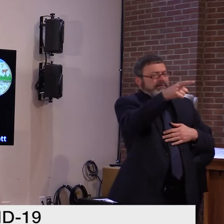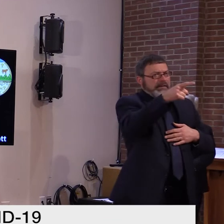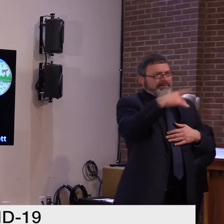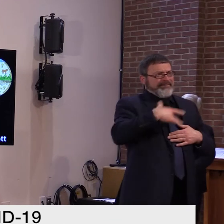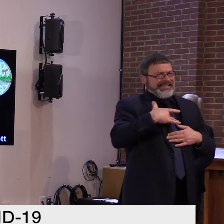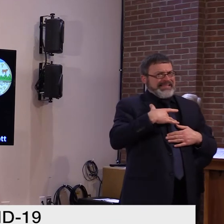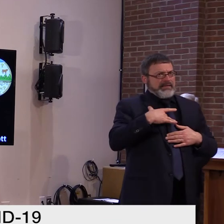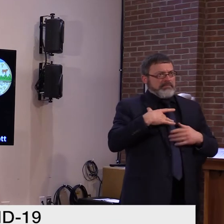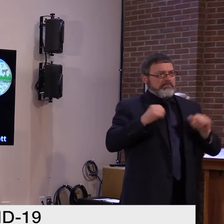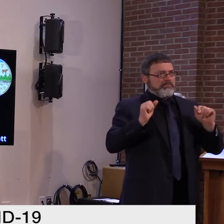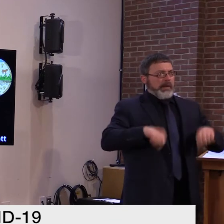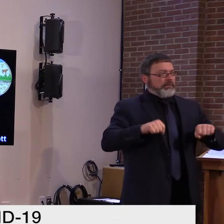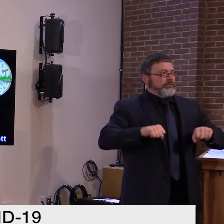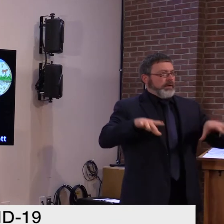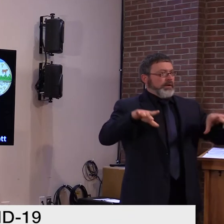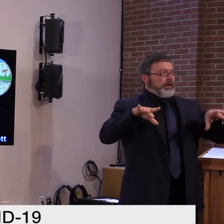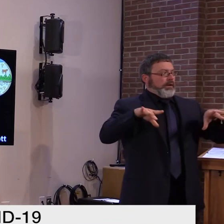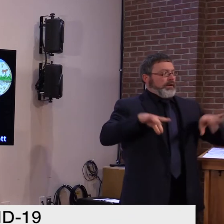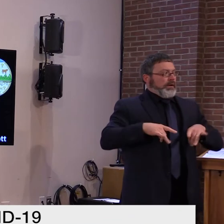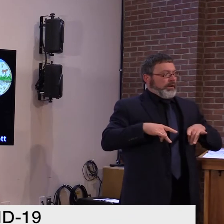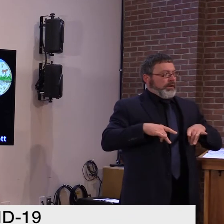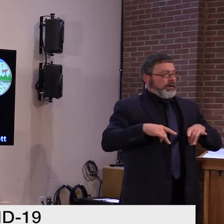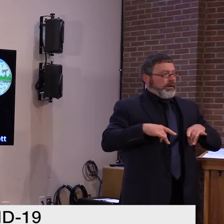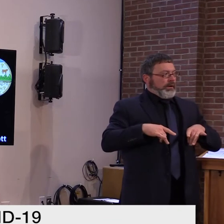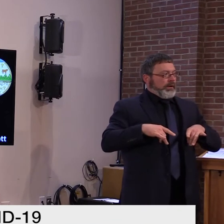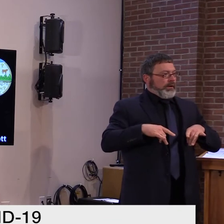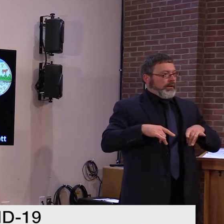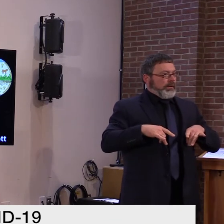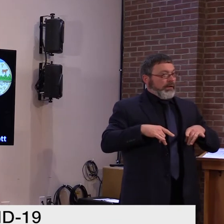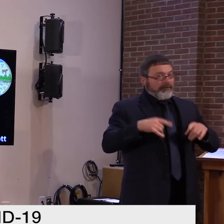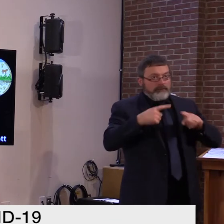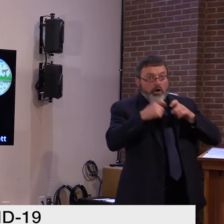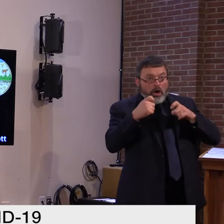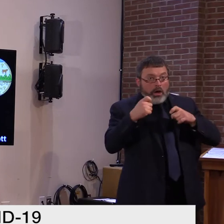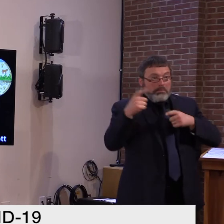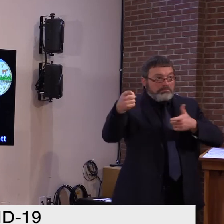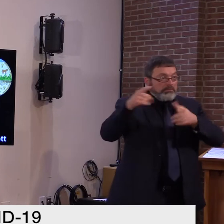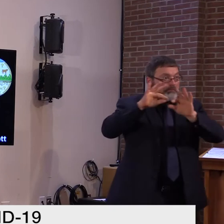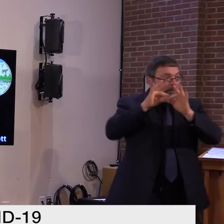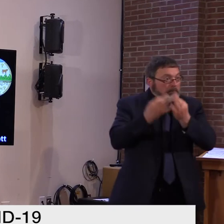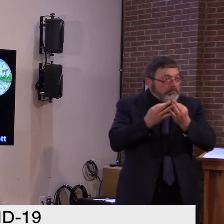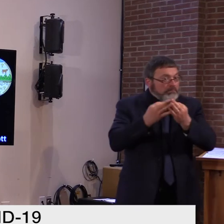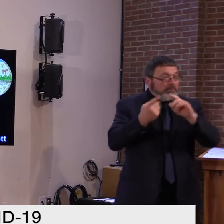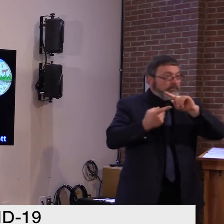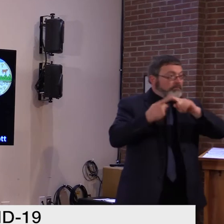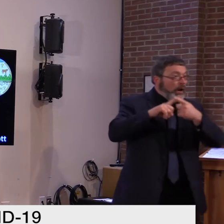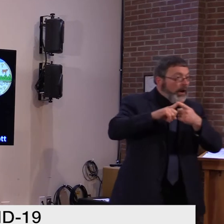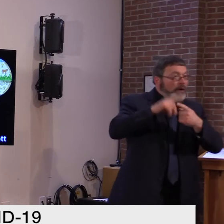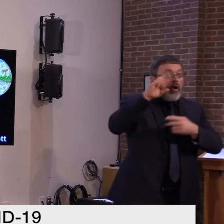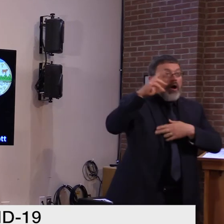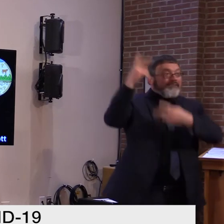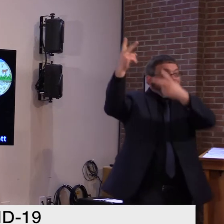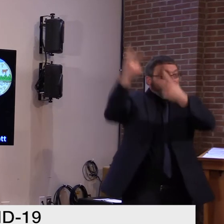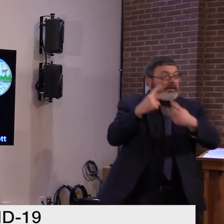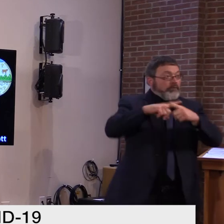Or seven days with a negative test, assuming you have no symptoms. It's especially critical now with